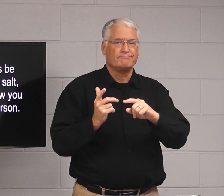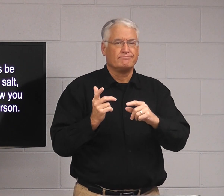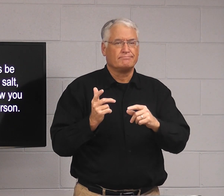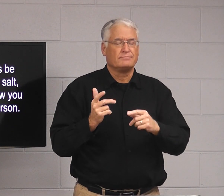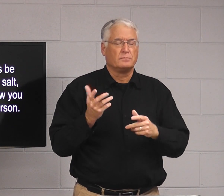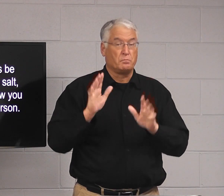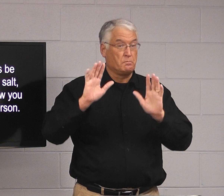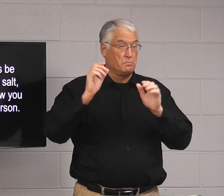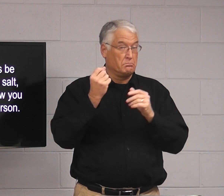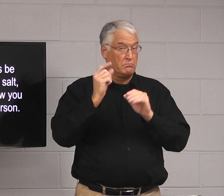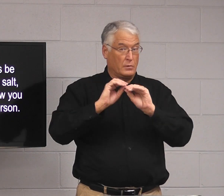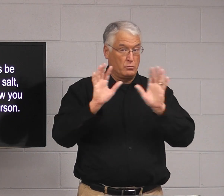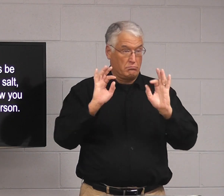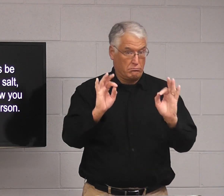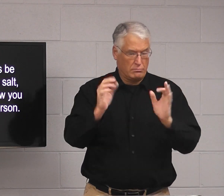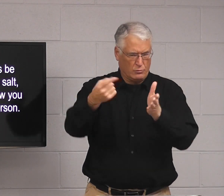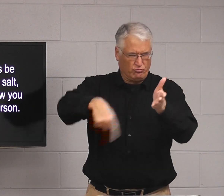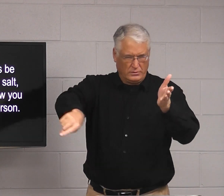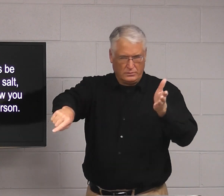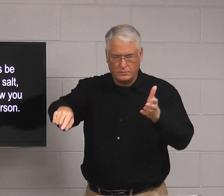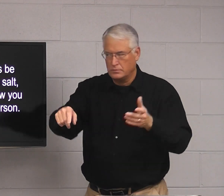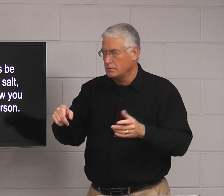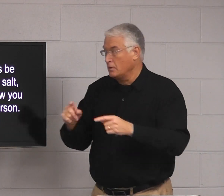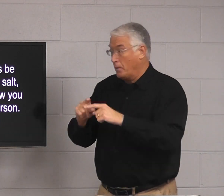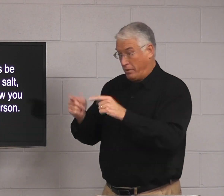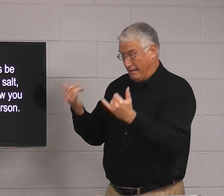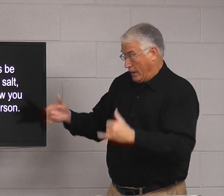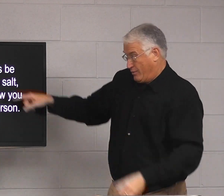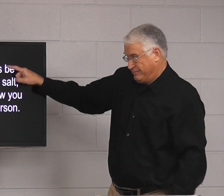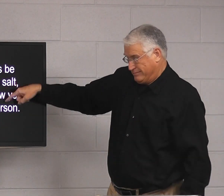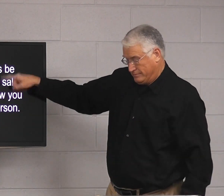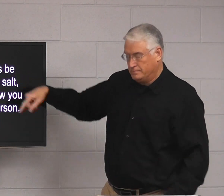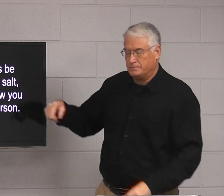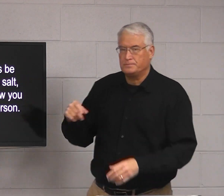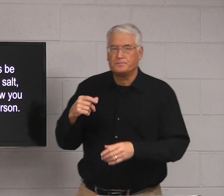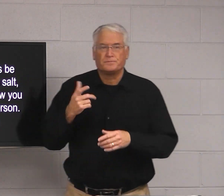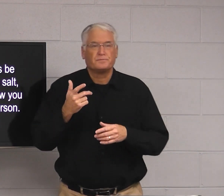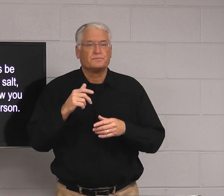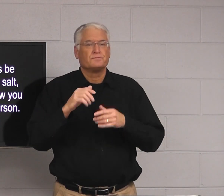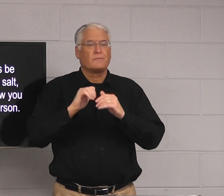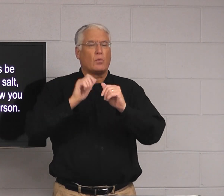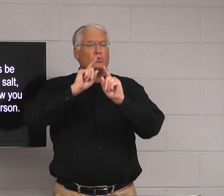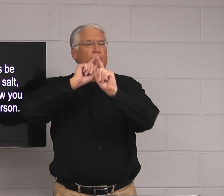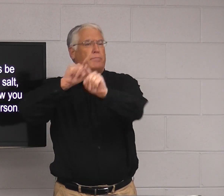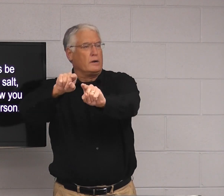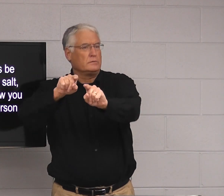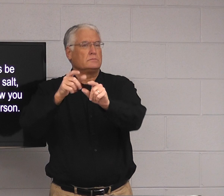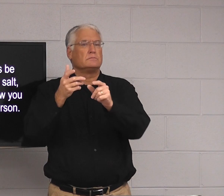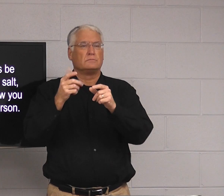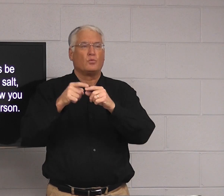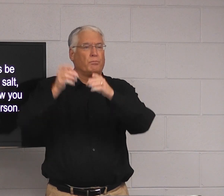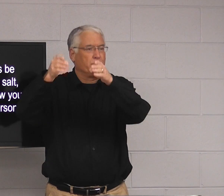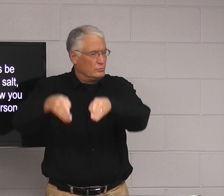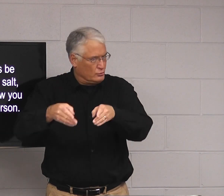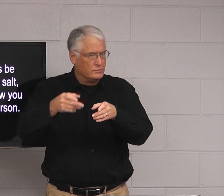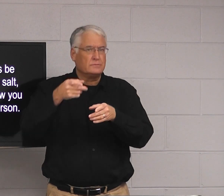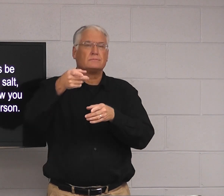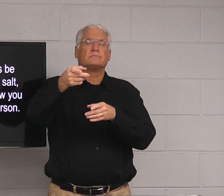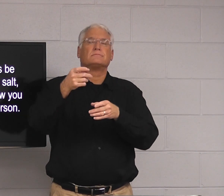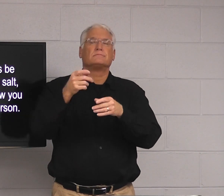You must say positive. Is everybody clear on that? That'll be next week. But now, so how do you respond to a